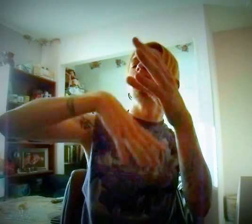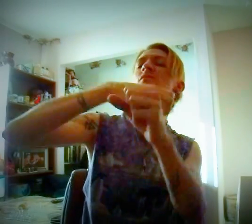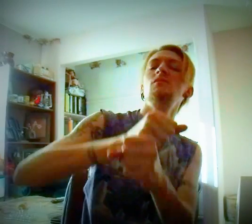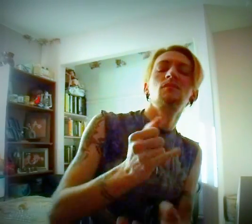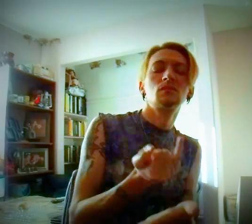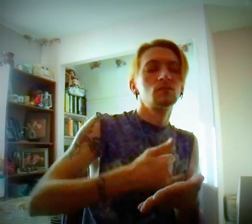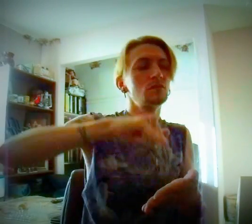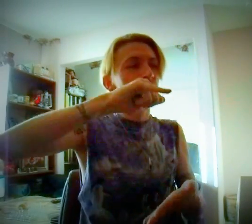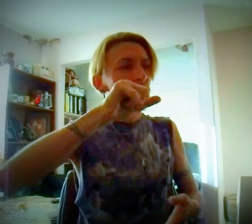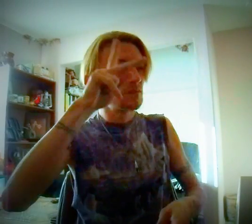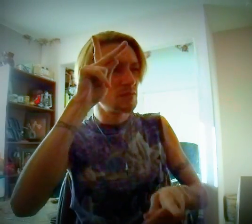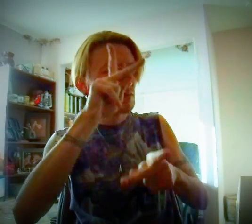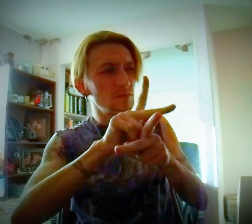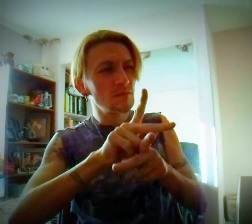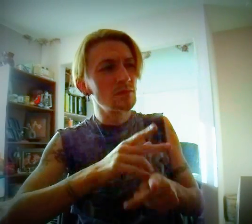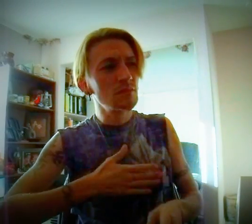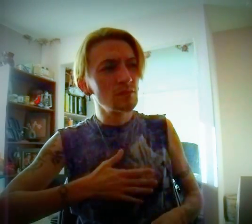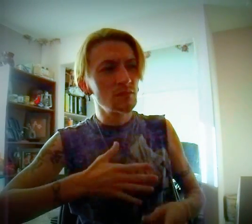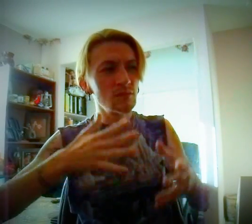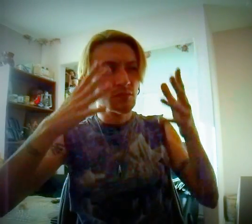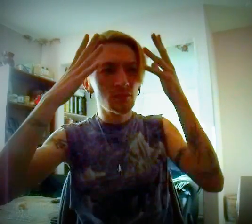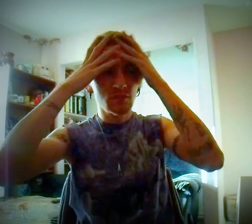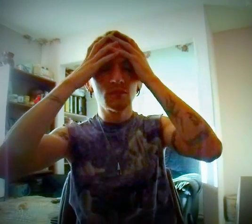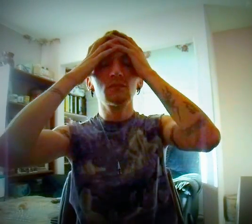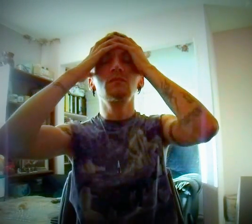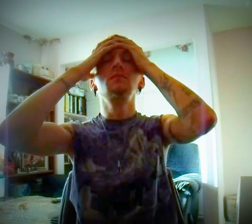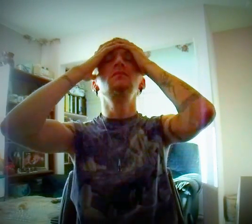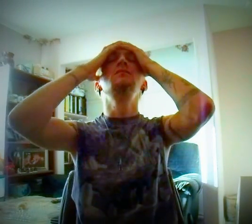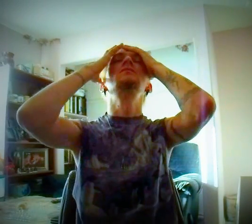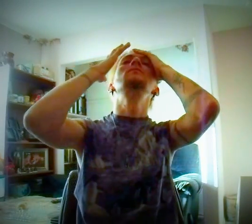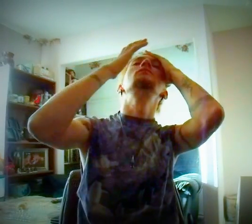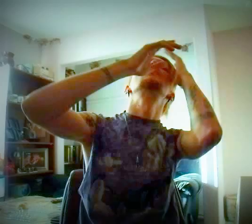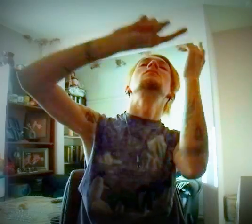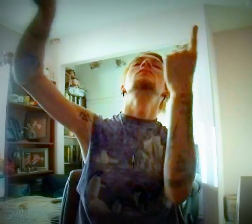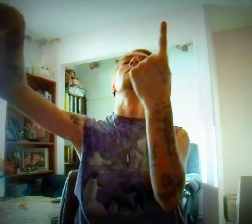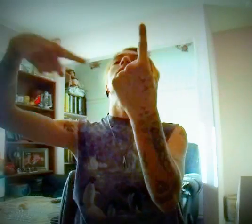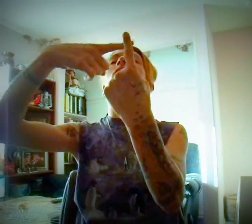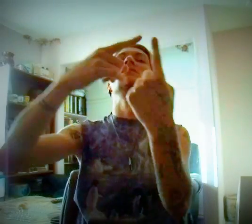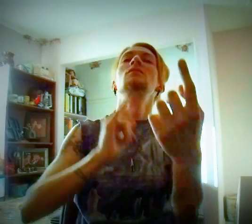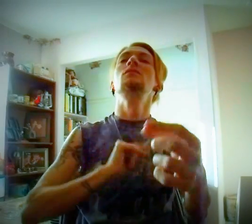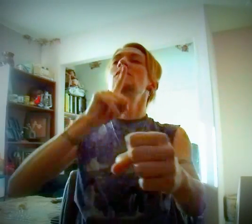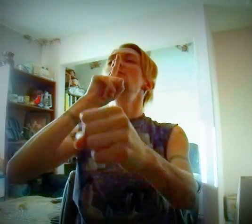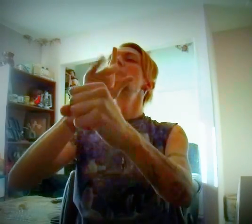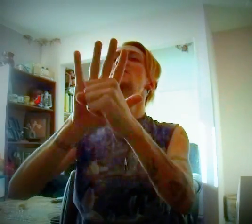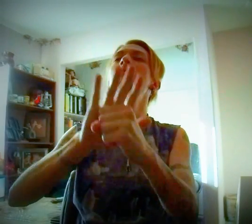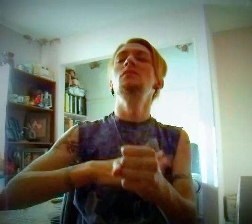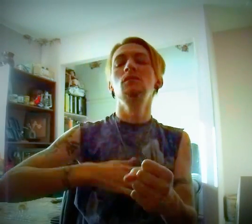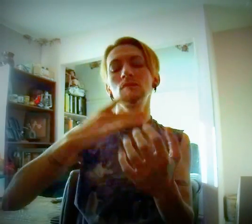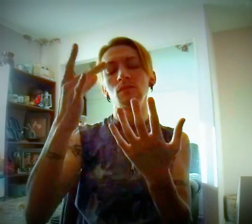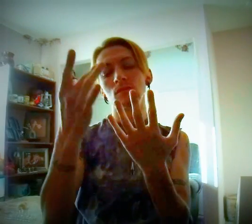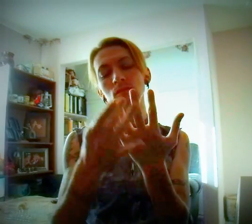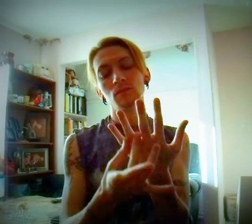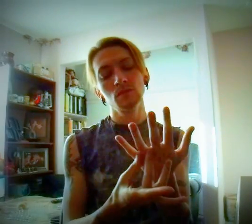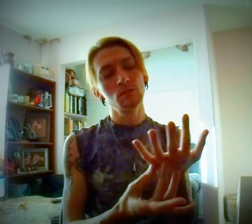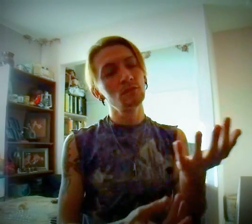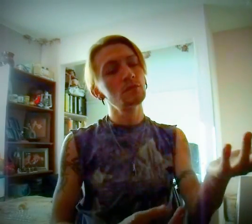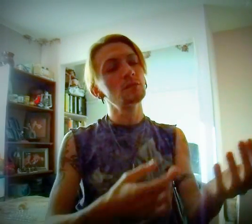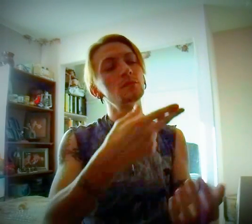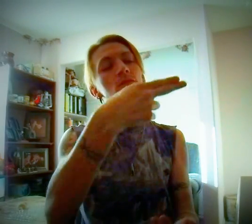just keep him up he had And when I promised my hat He